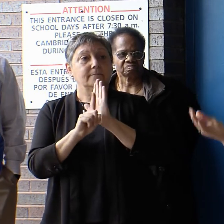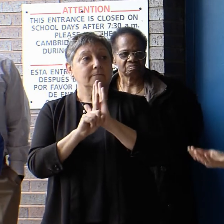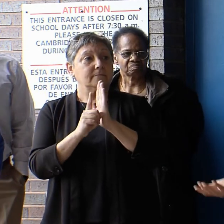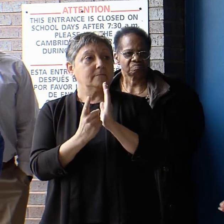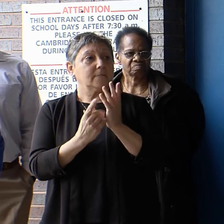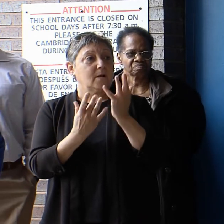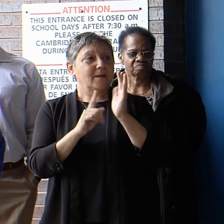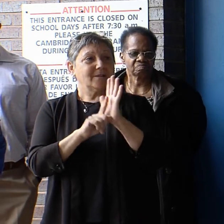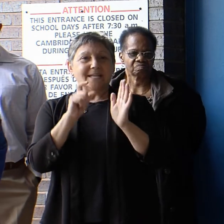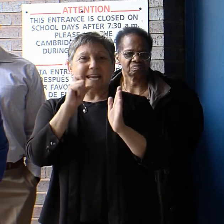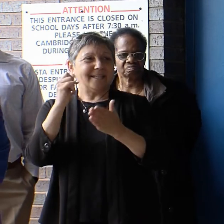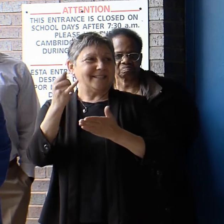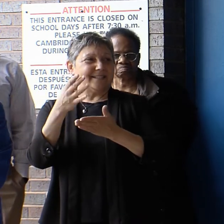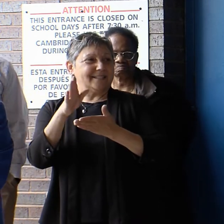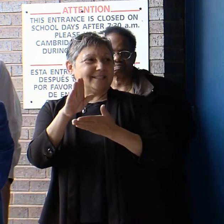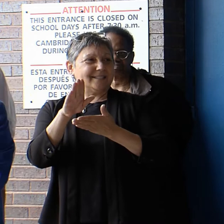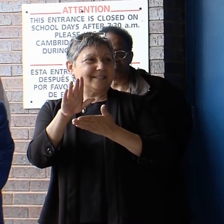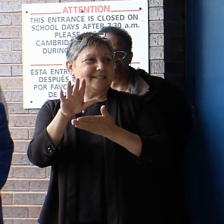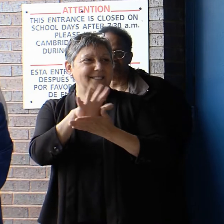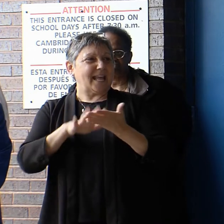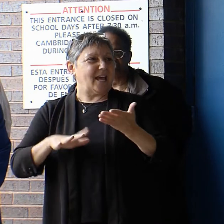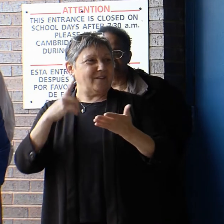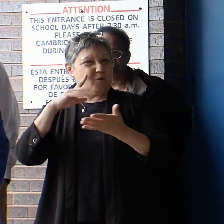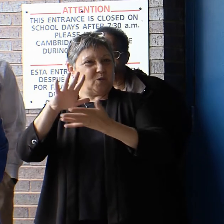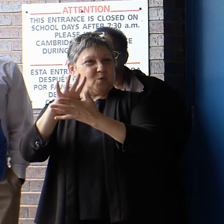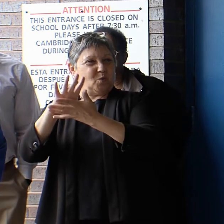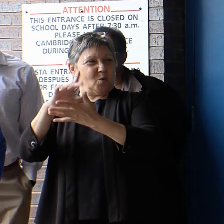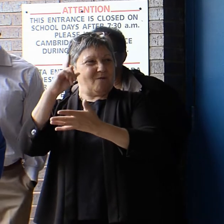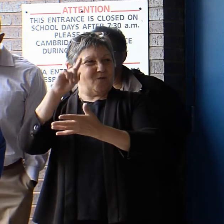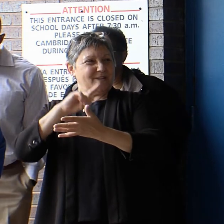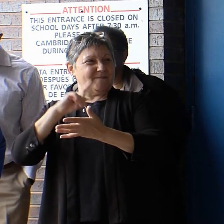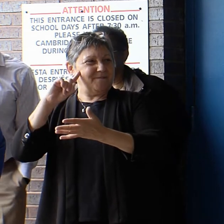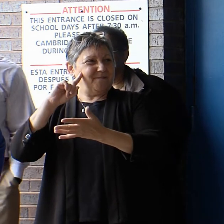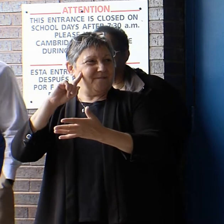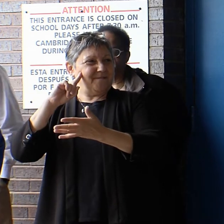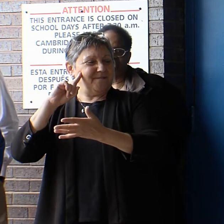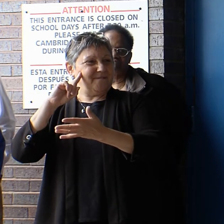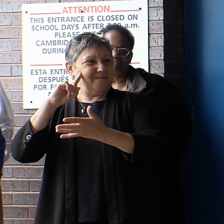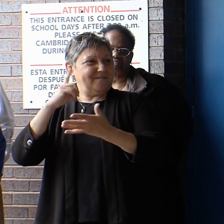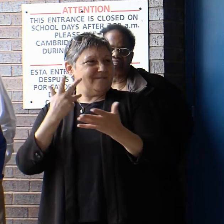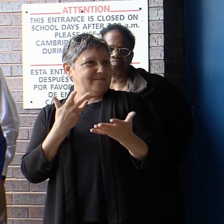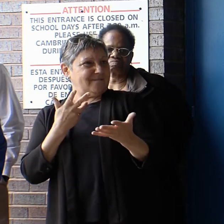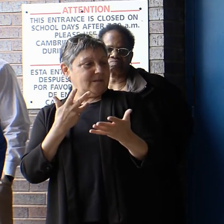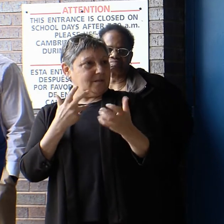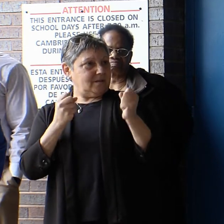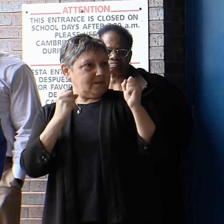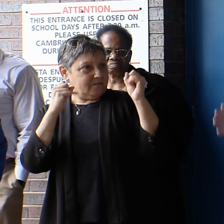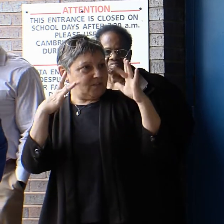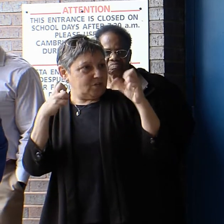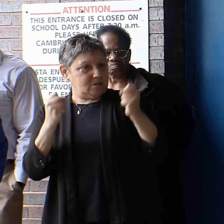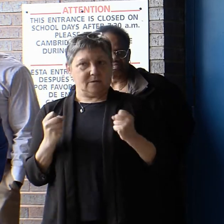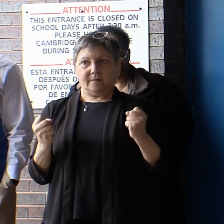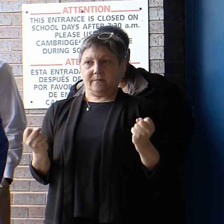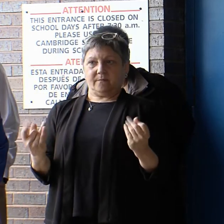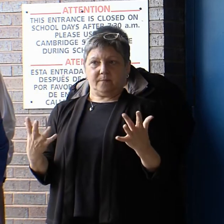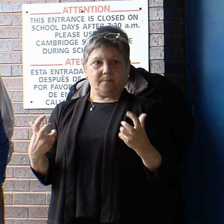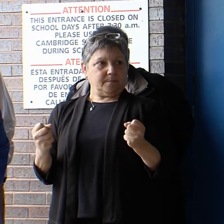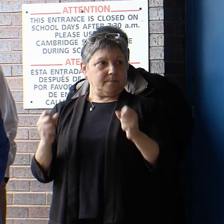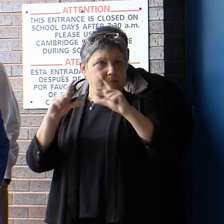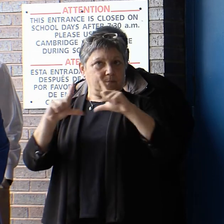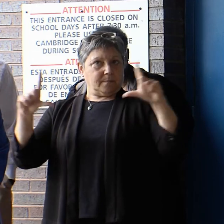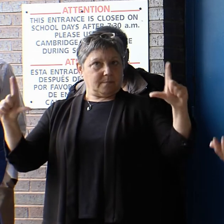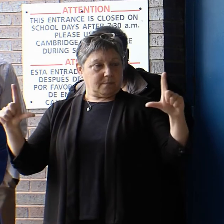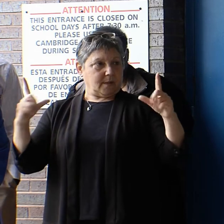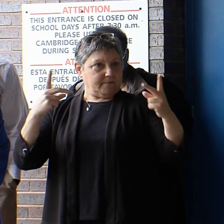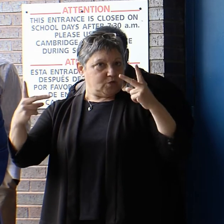is not designed for a school for deaf students here in terms of the visual signal that is